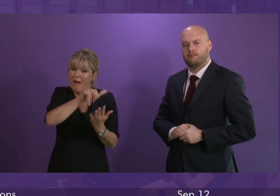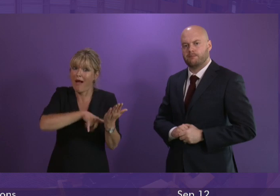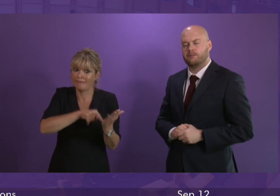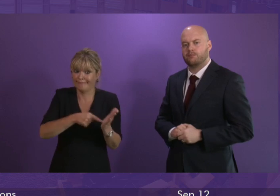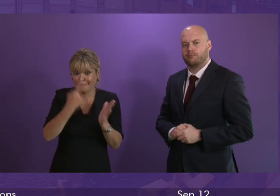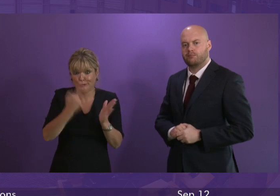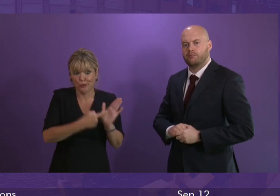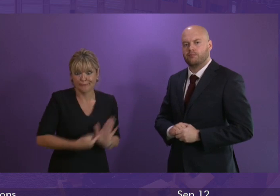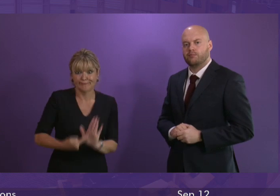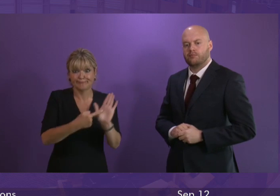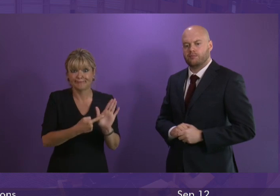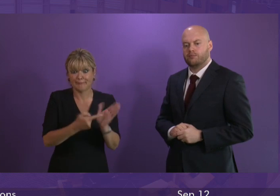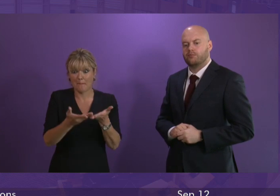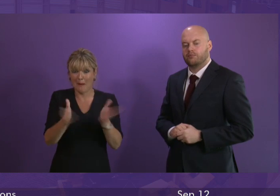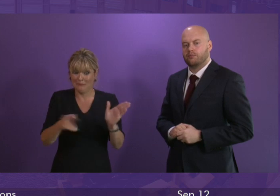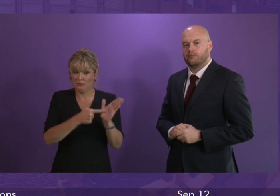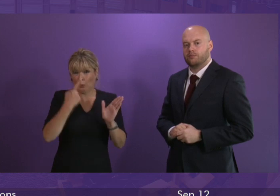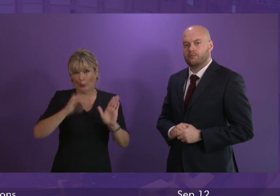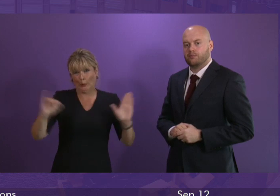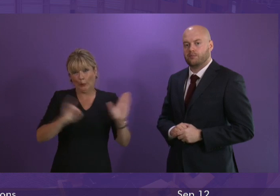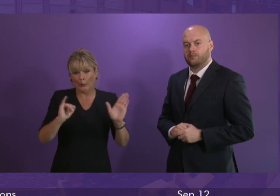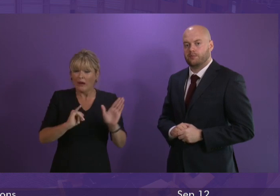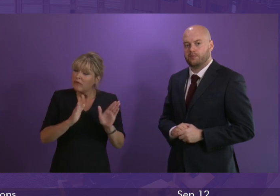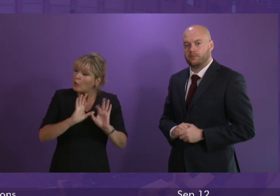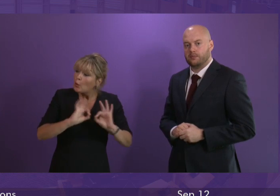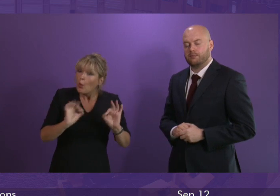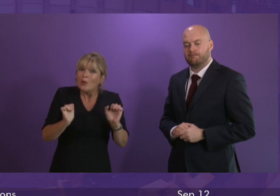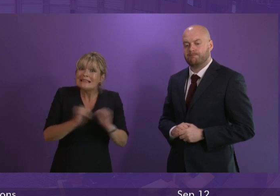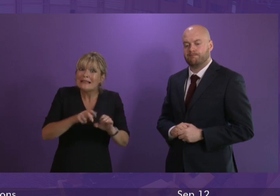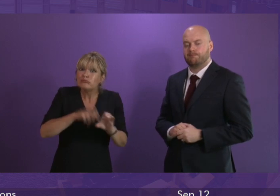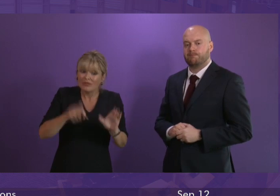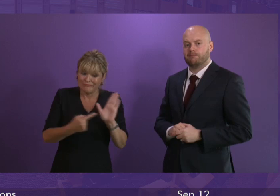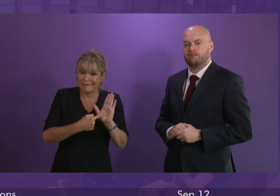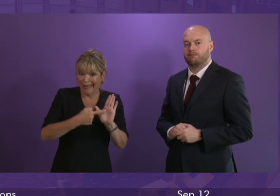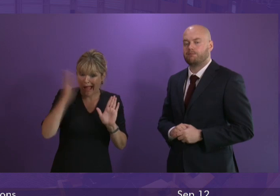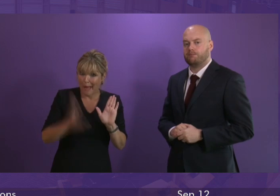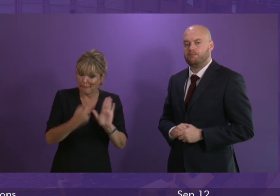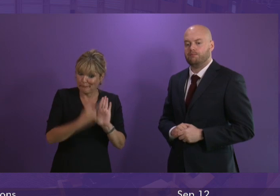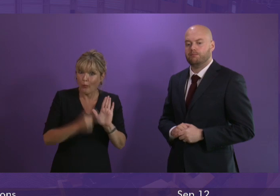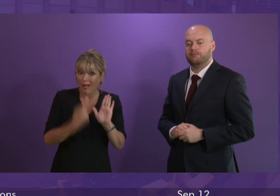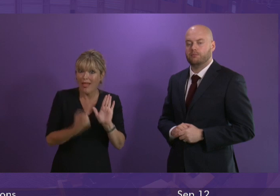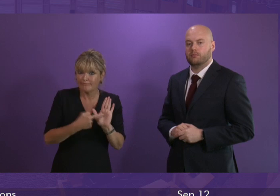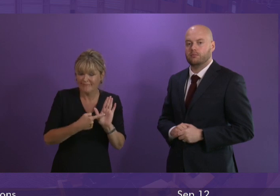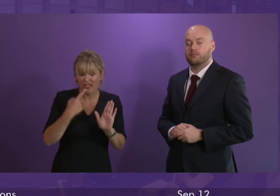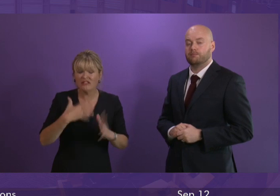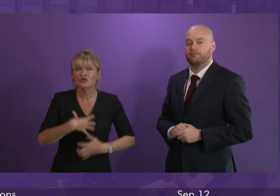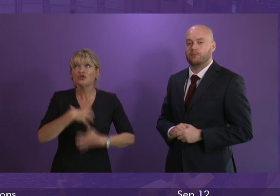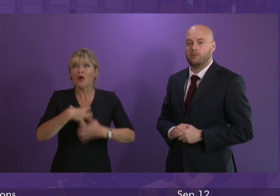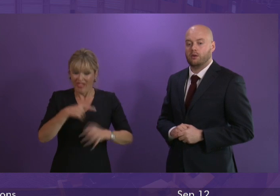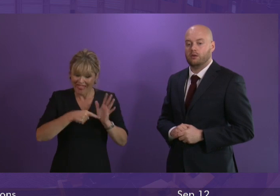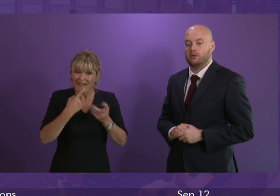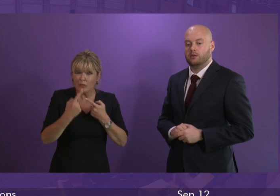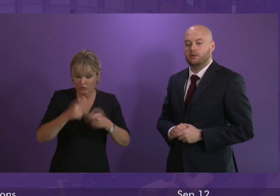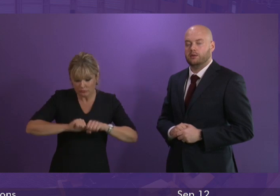the public the horrors of a no deal Brexit and it is shocking that it has taken so long for that information to be published can I